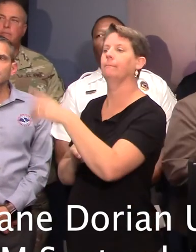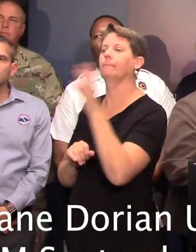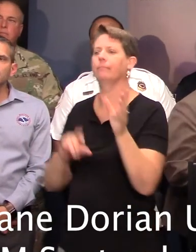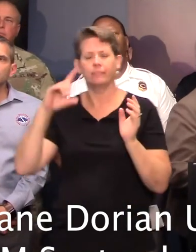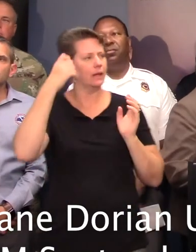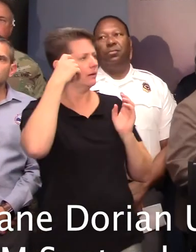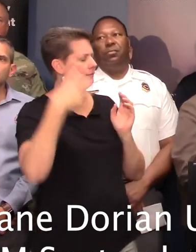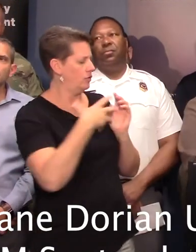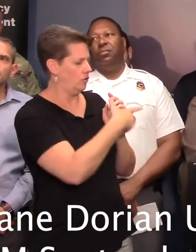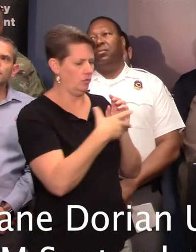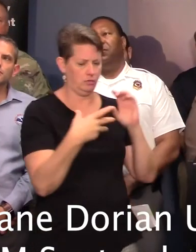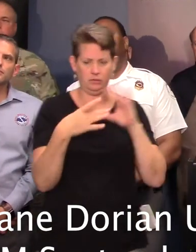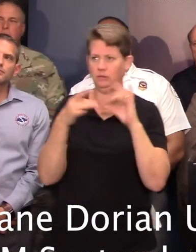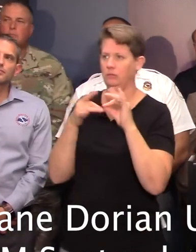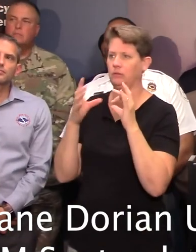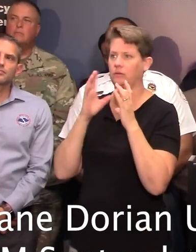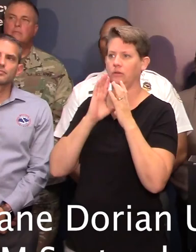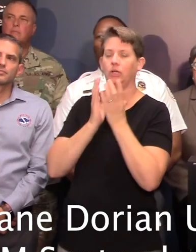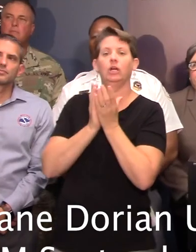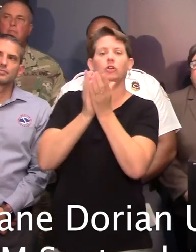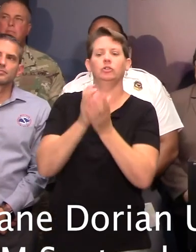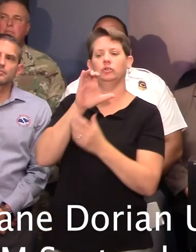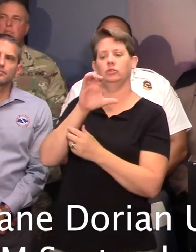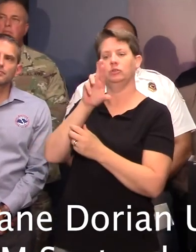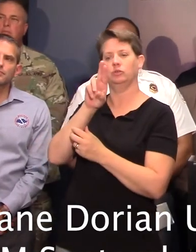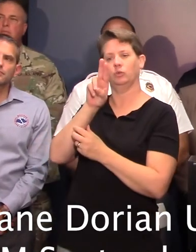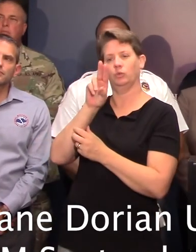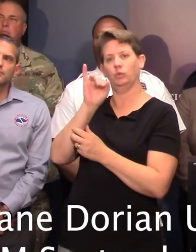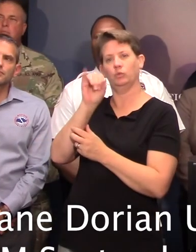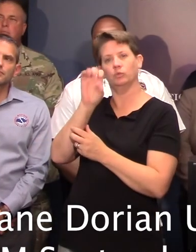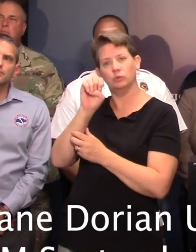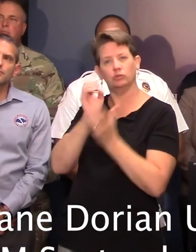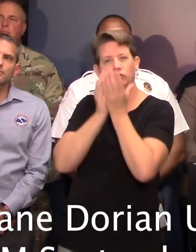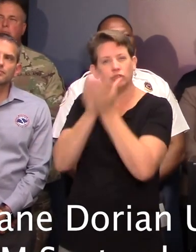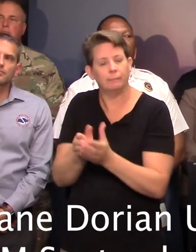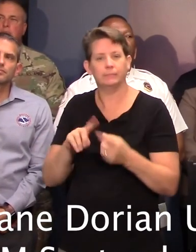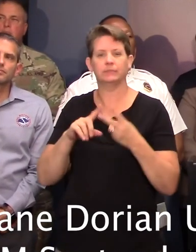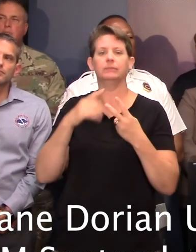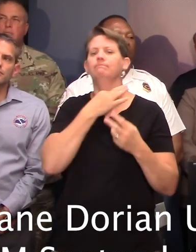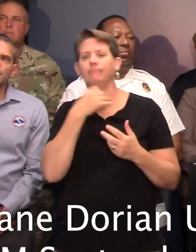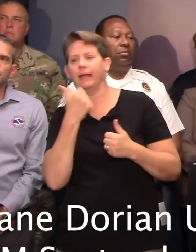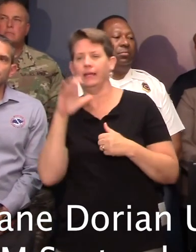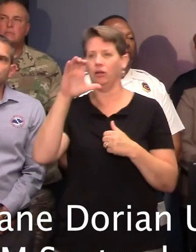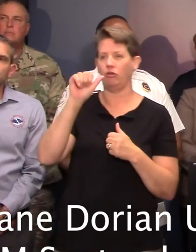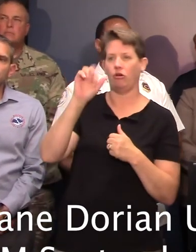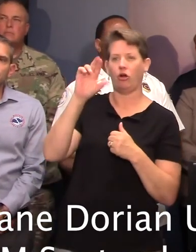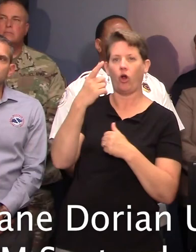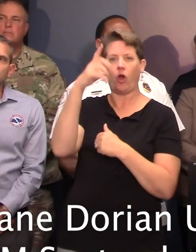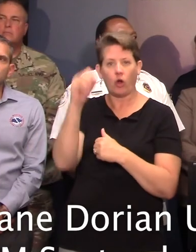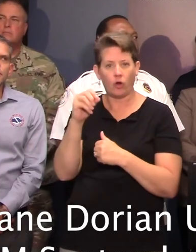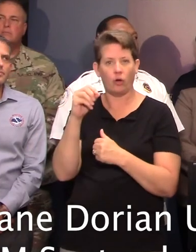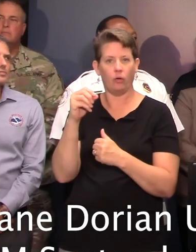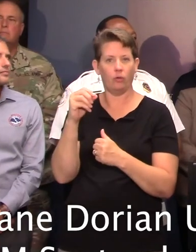we've talked a lot about cruise ships along the coast. Have there been any delays to cargo going in and out of Charleston and other areas along the coast that you're